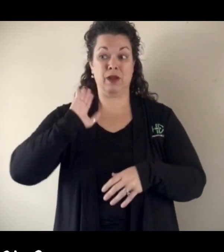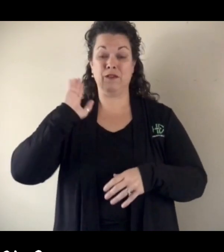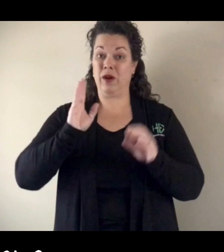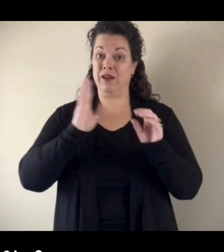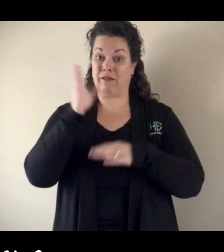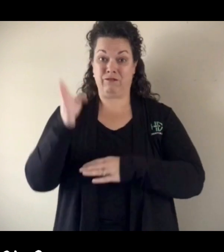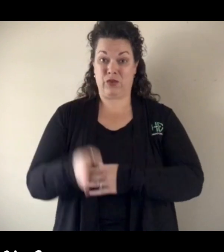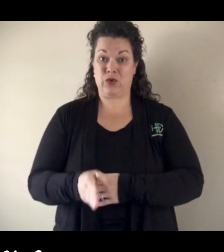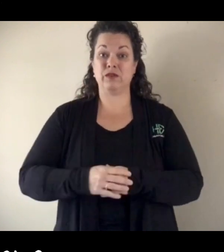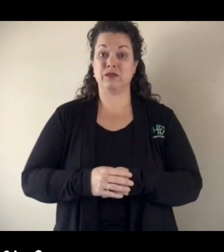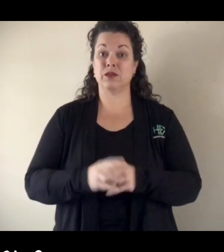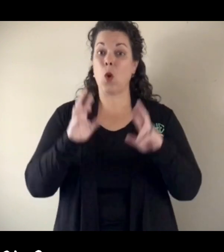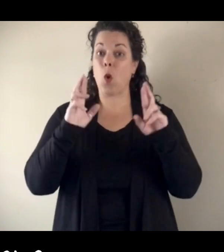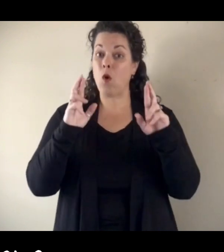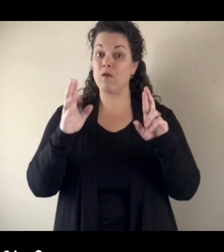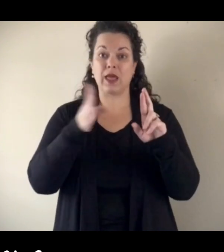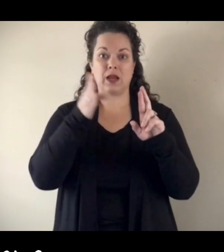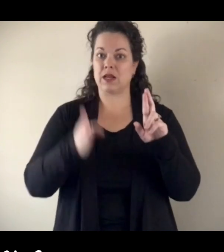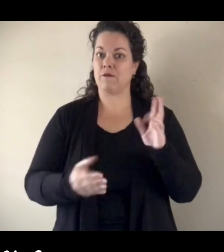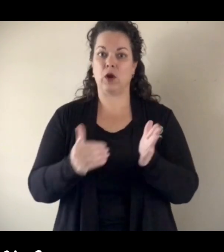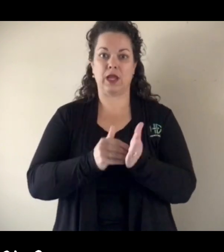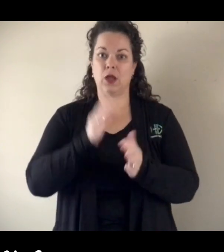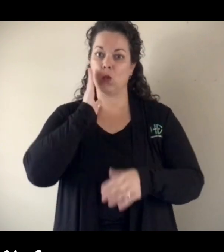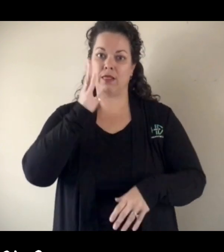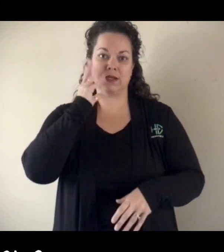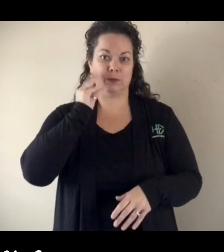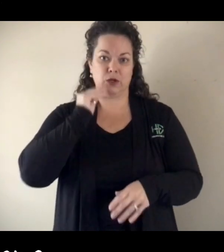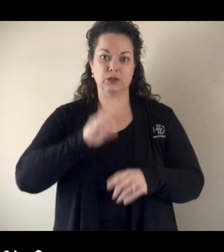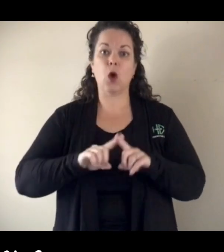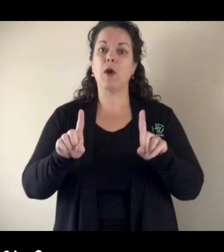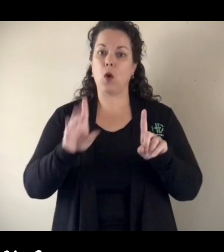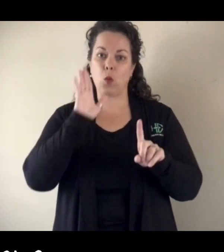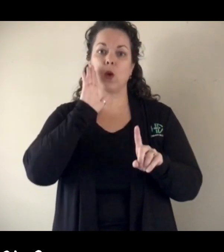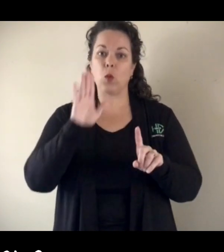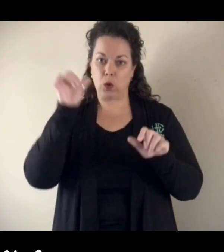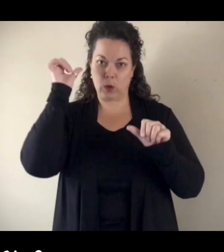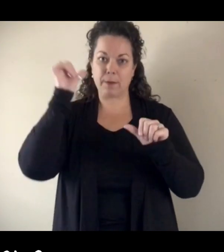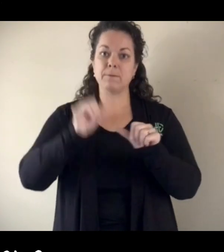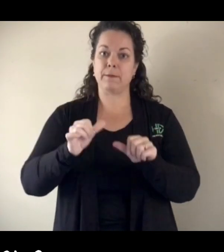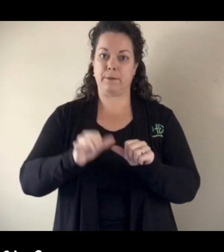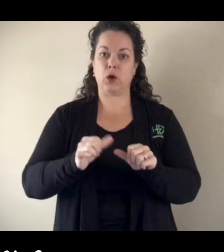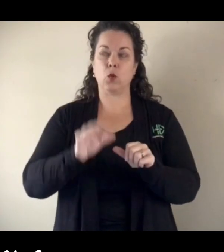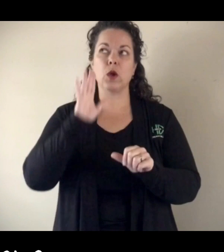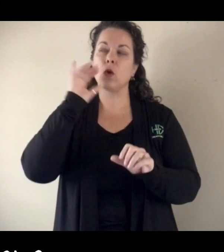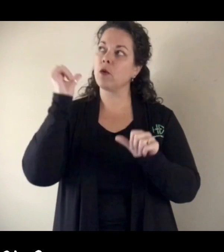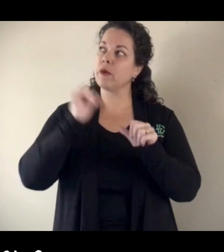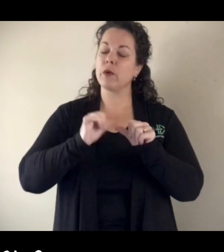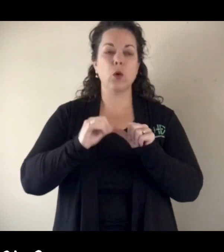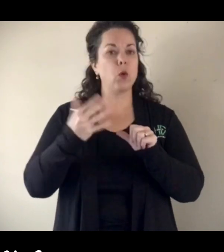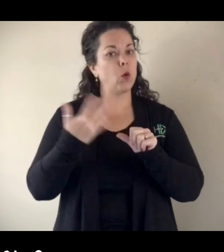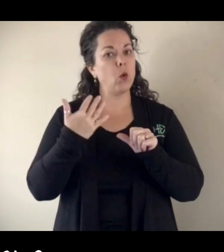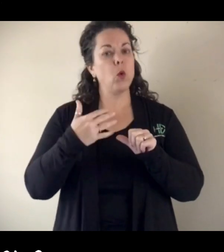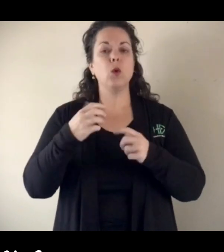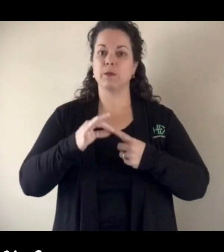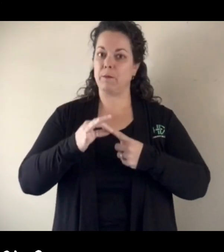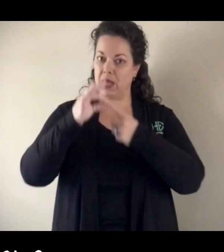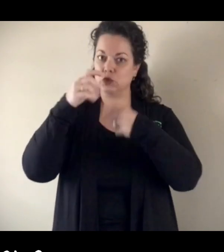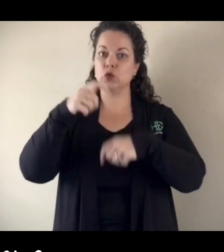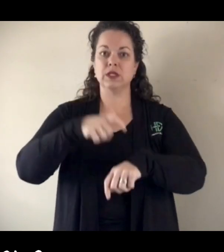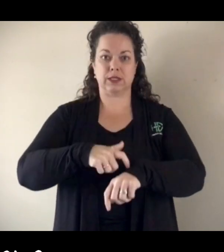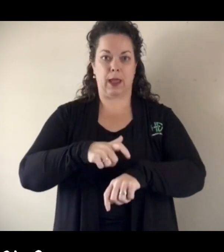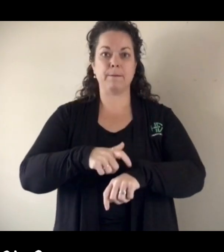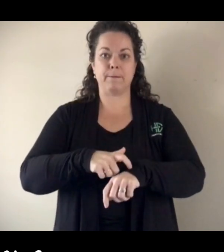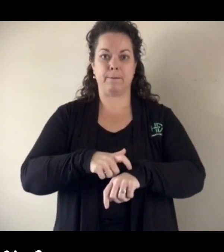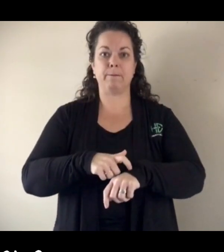and hopefully we never have to go through this again. But we're going to remember this and we're going to remember it as a special time. A time